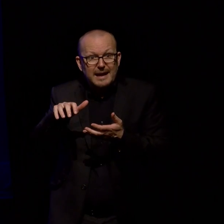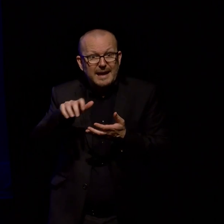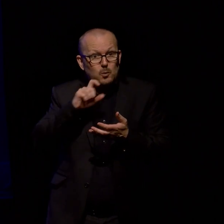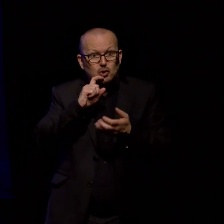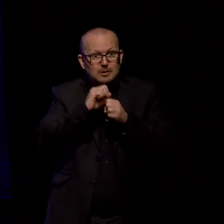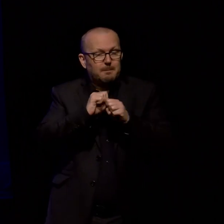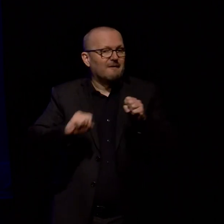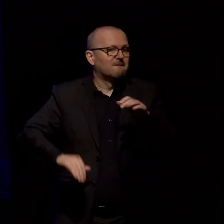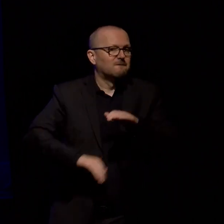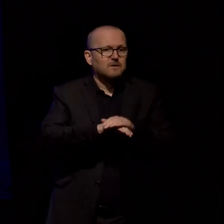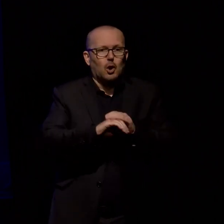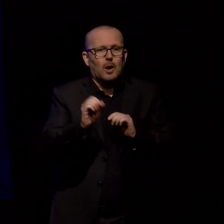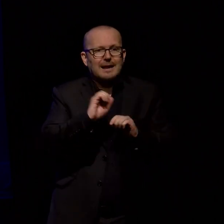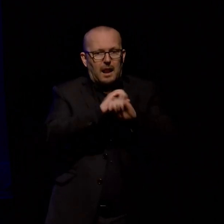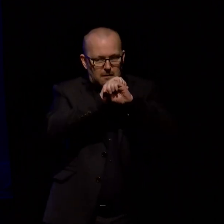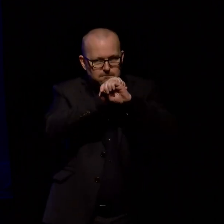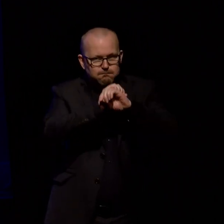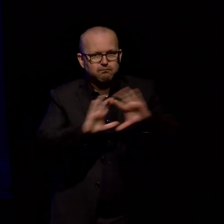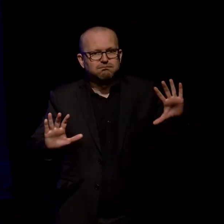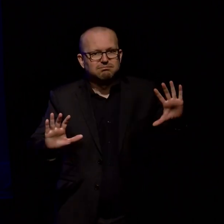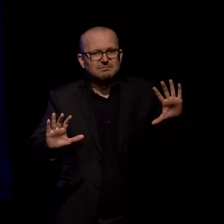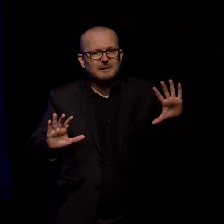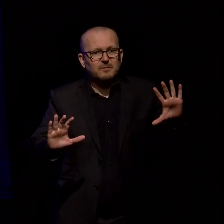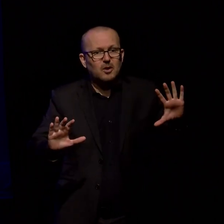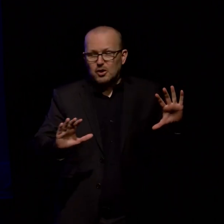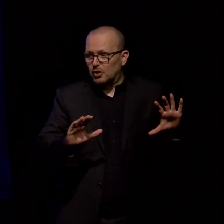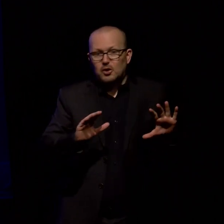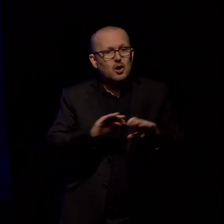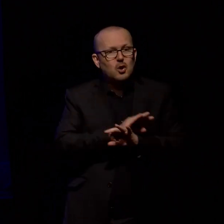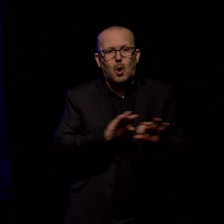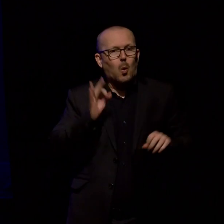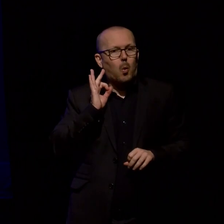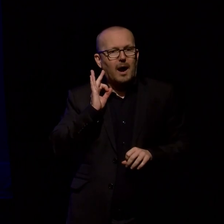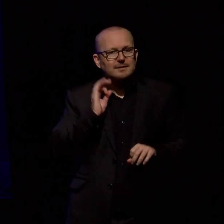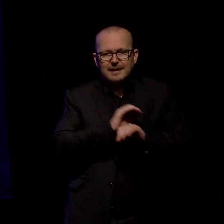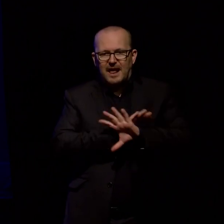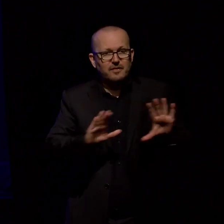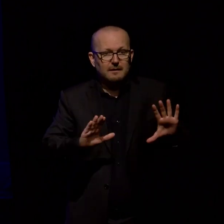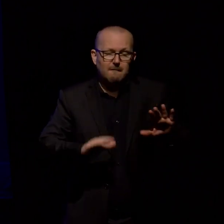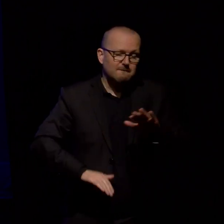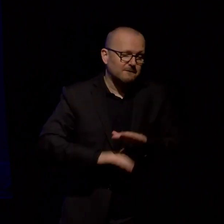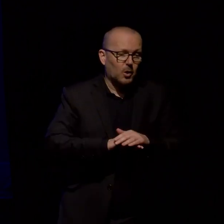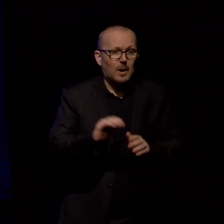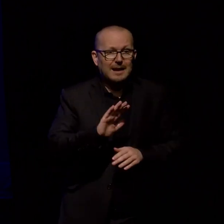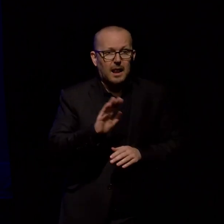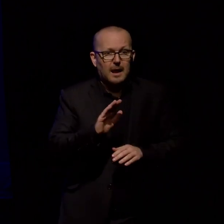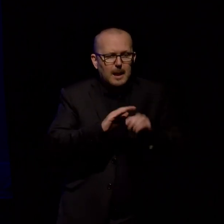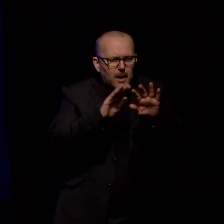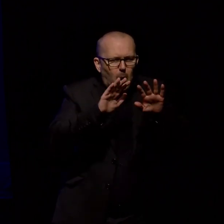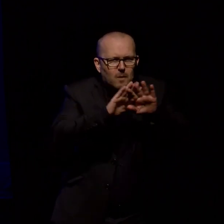of furry beings packed in really tightly with these slightly overlapping territories